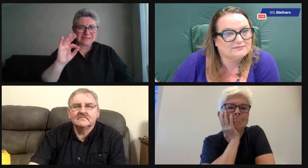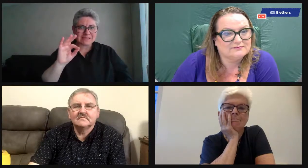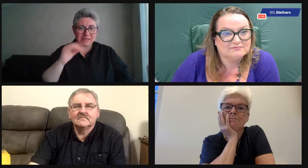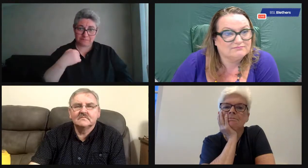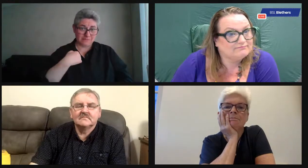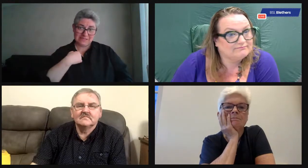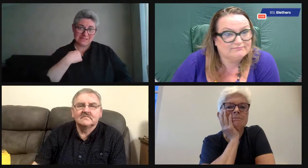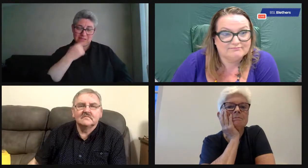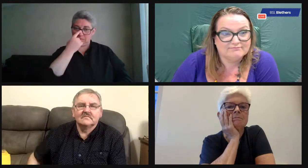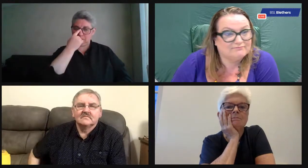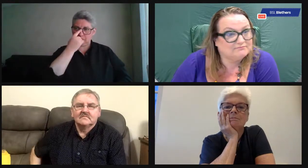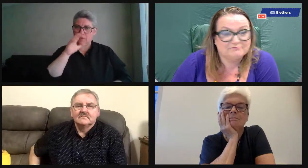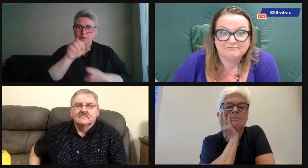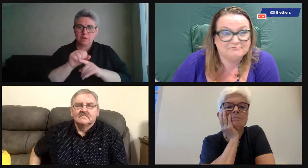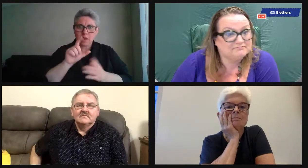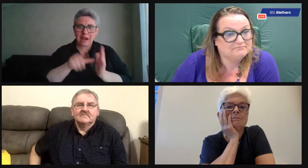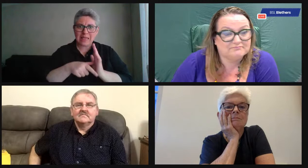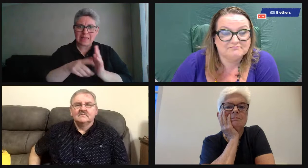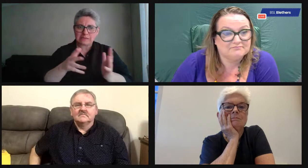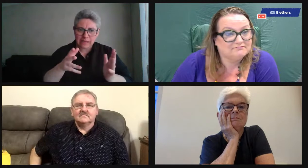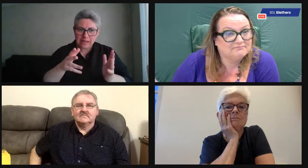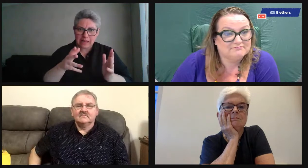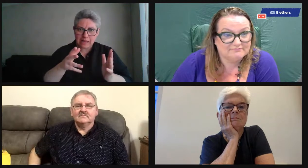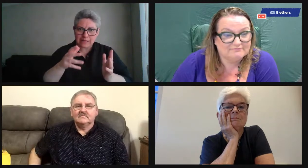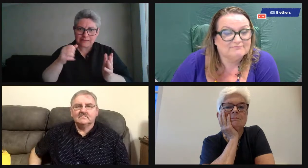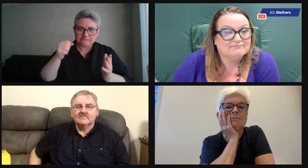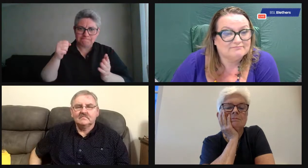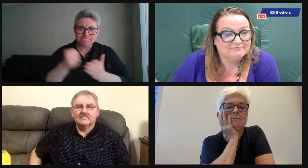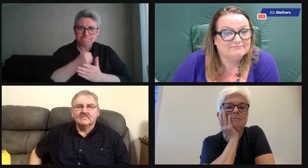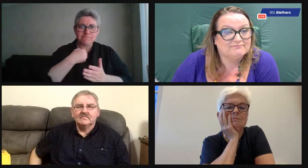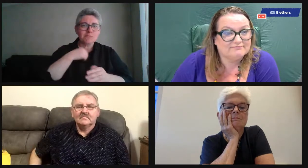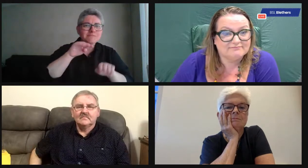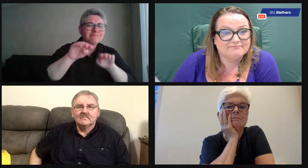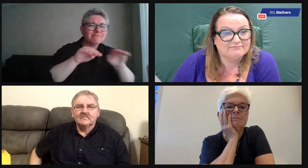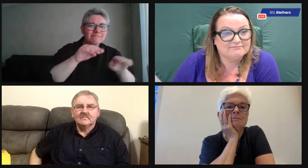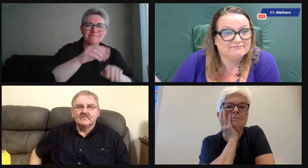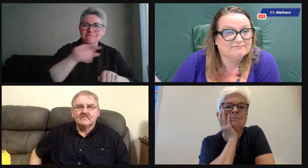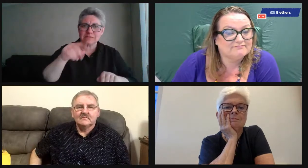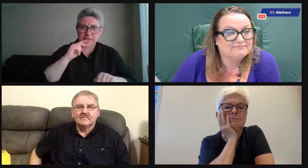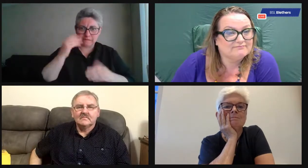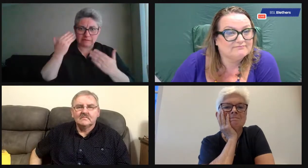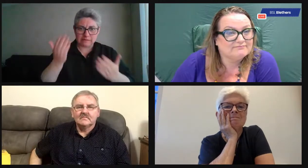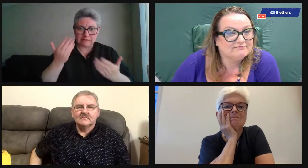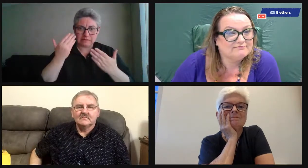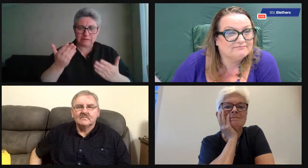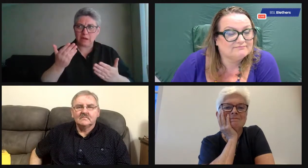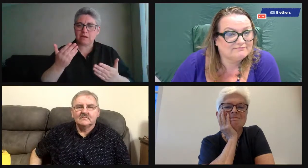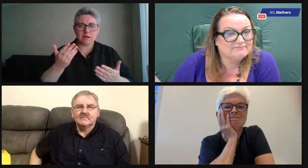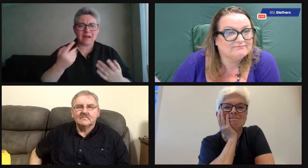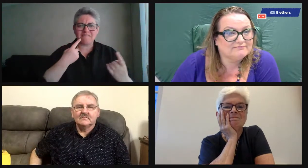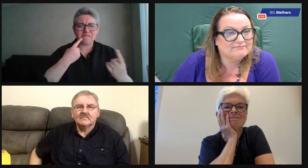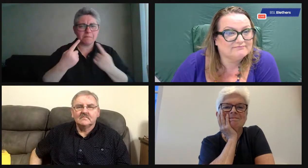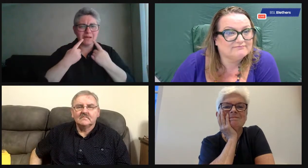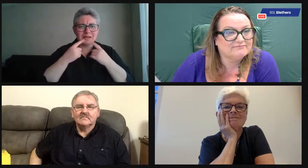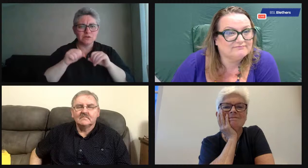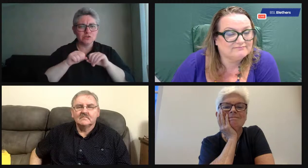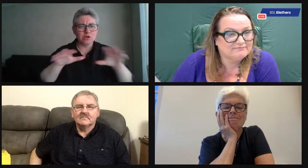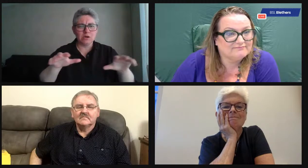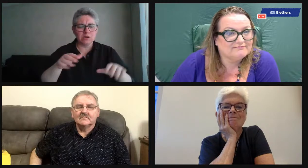didn't know that was going to be taking place on the Monday. We were kind of rather late to the party. And of the people that